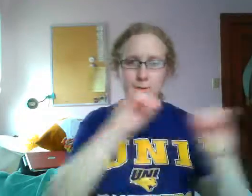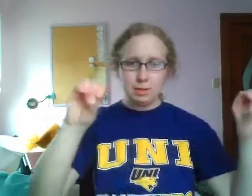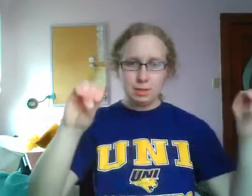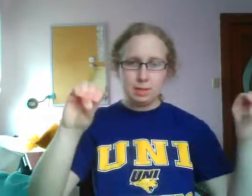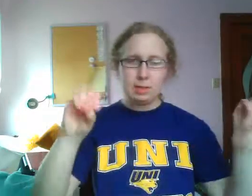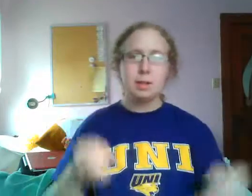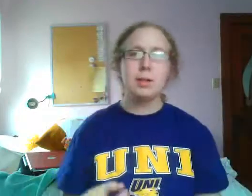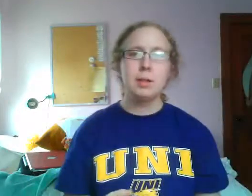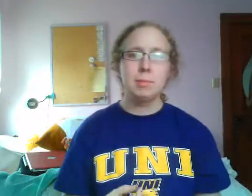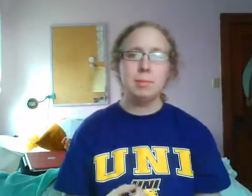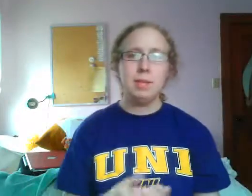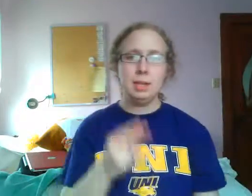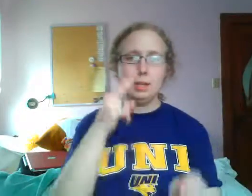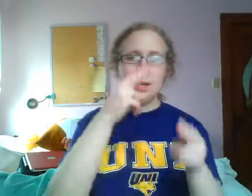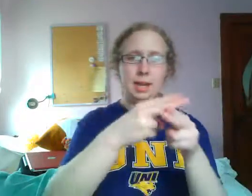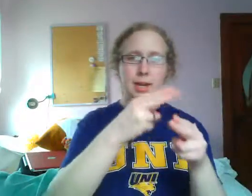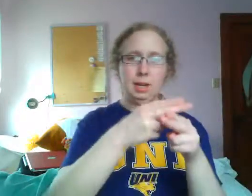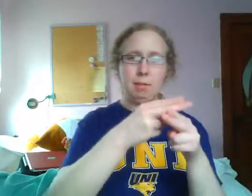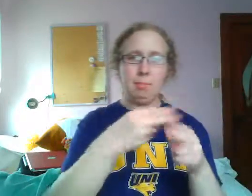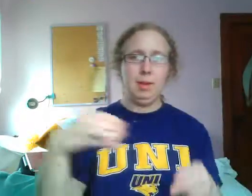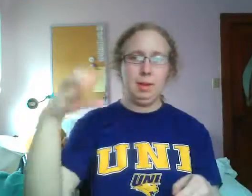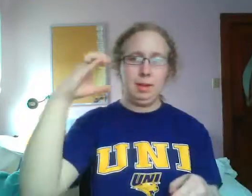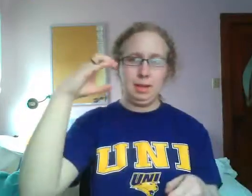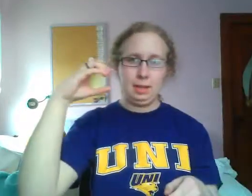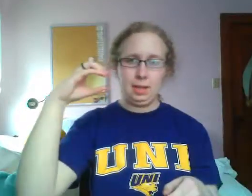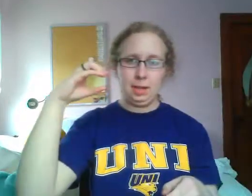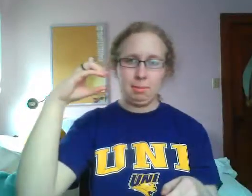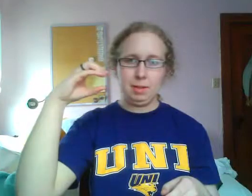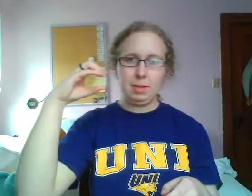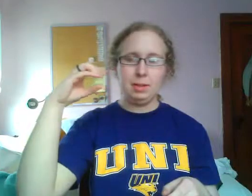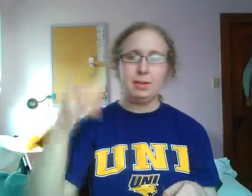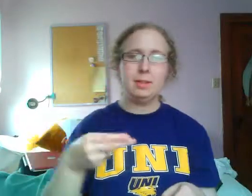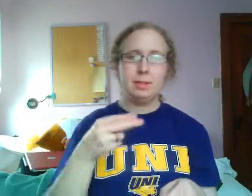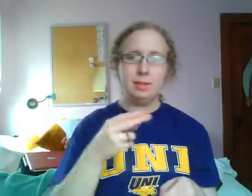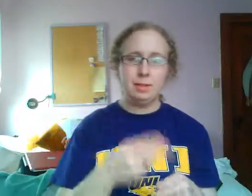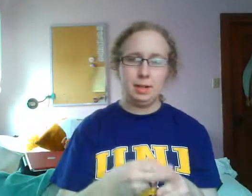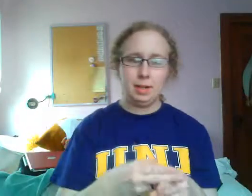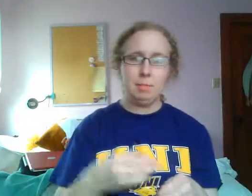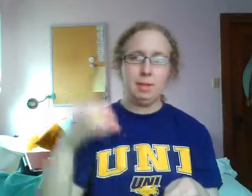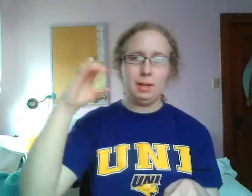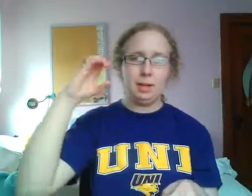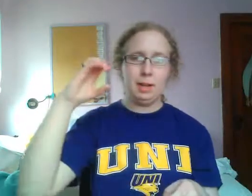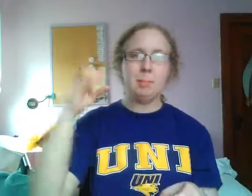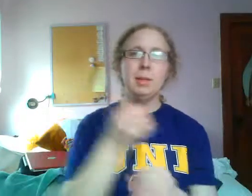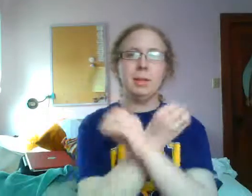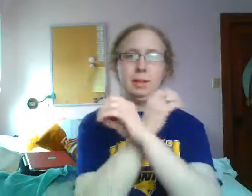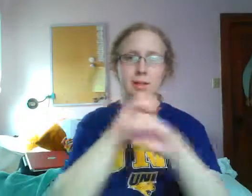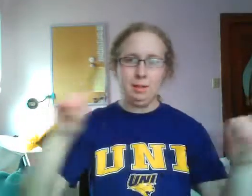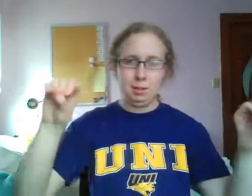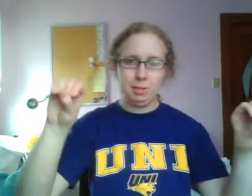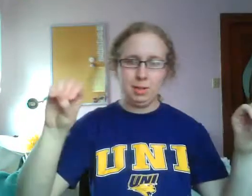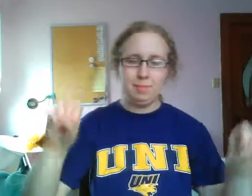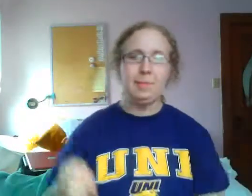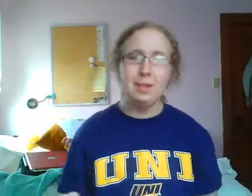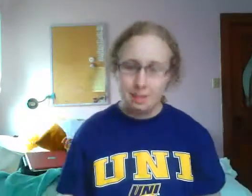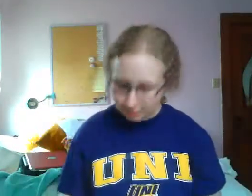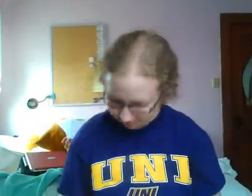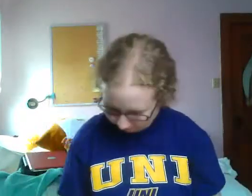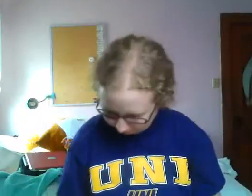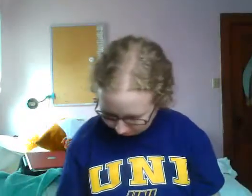won't be a name Capulet. So name Capulet no more. So one